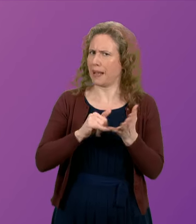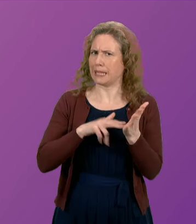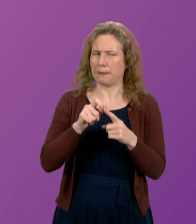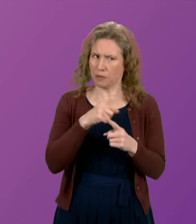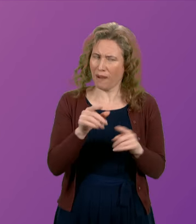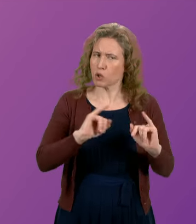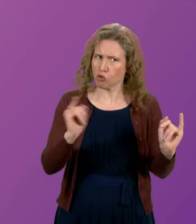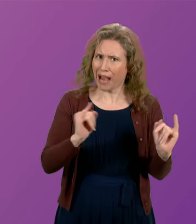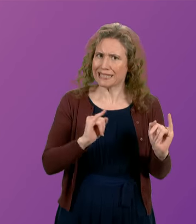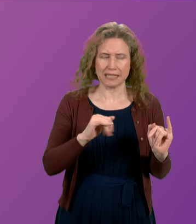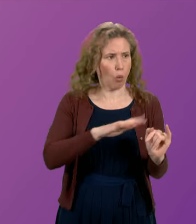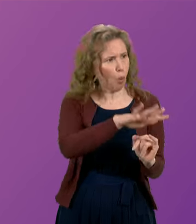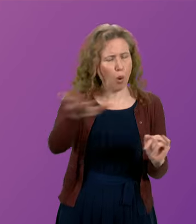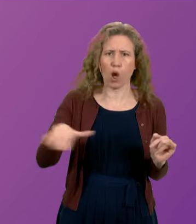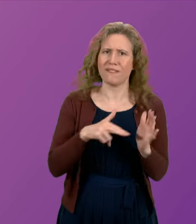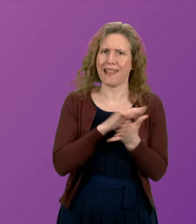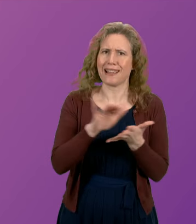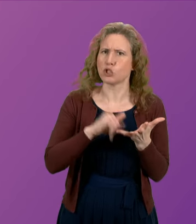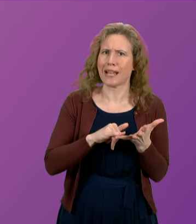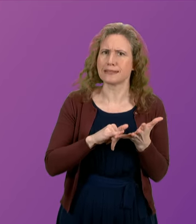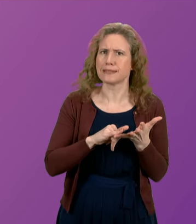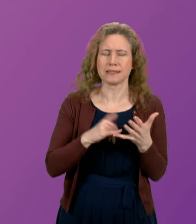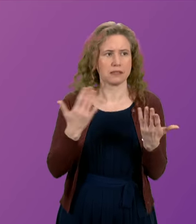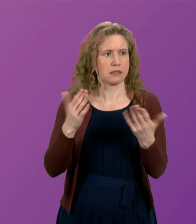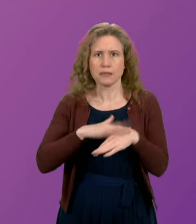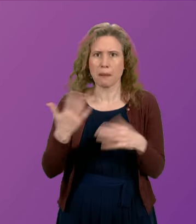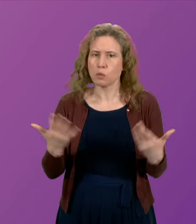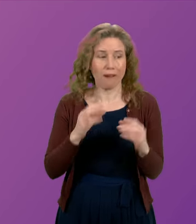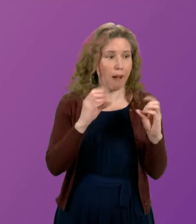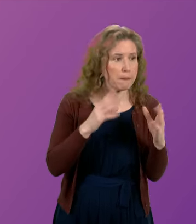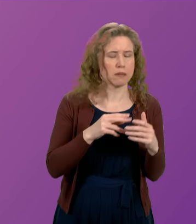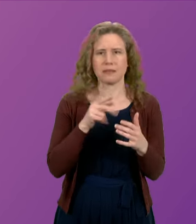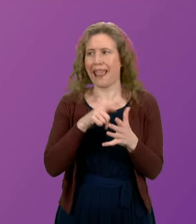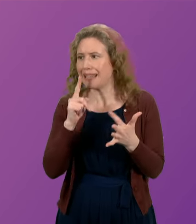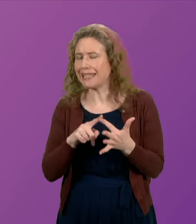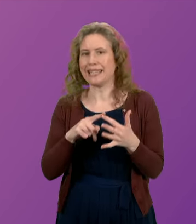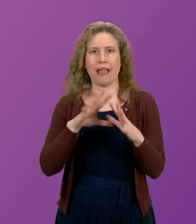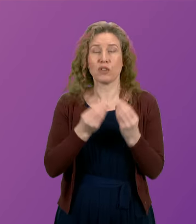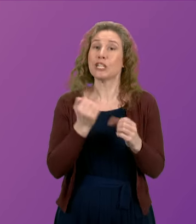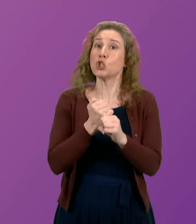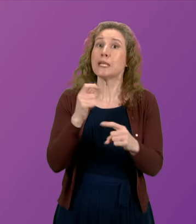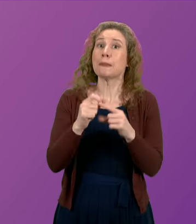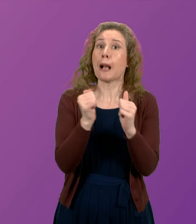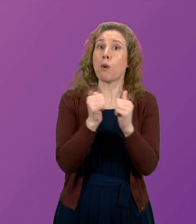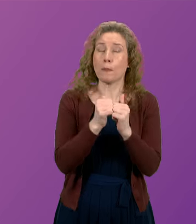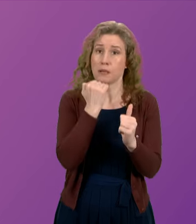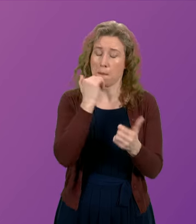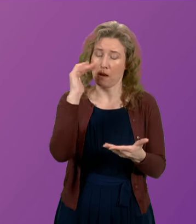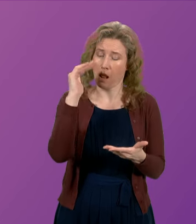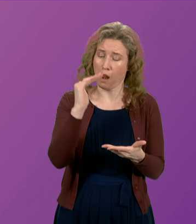crisis at every single level within Scotland's NHS. The number of GP appointments has fallen by